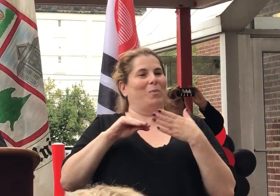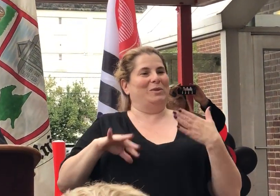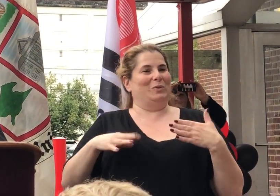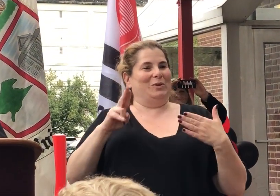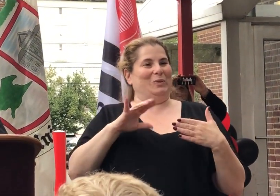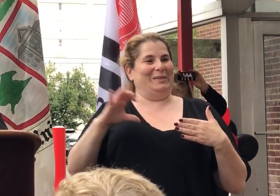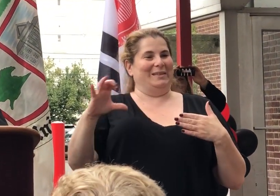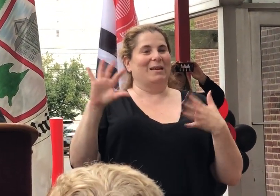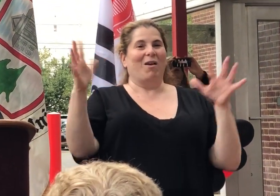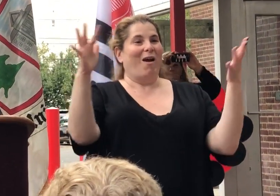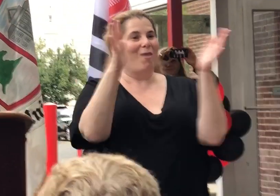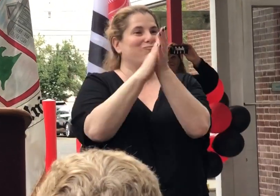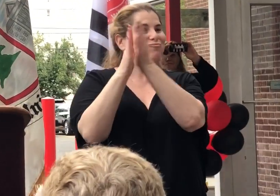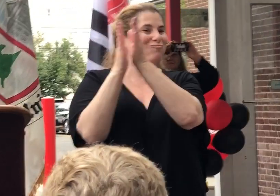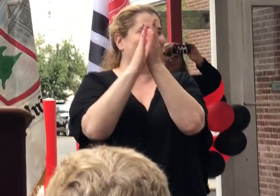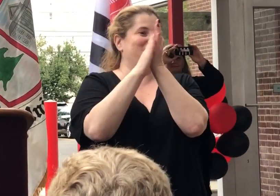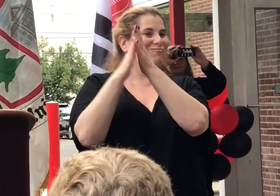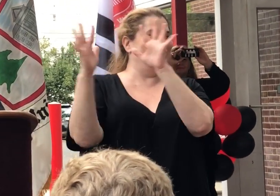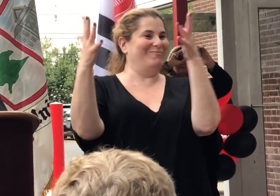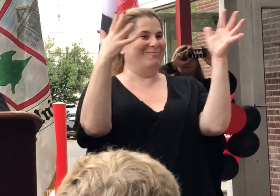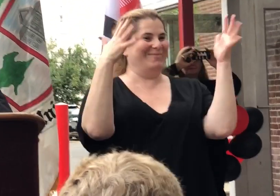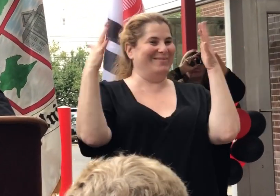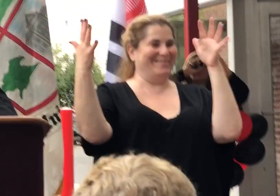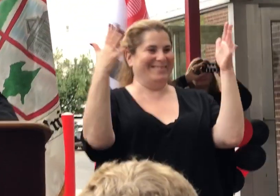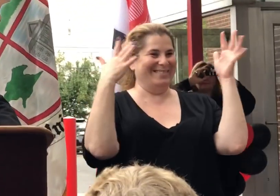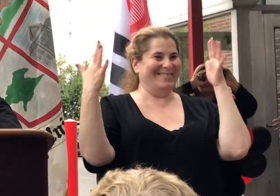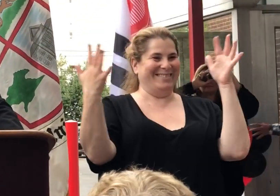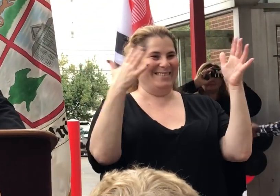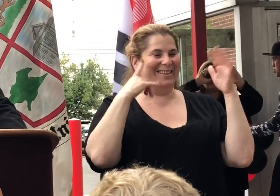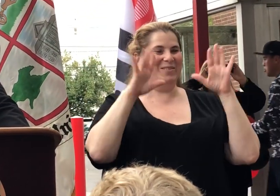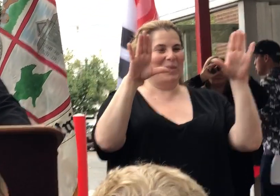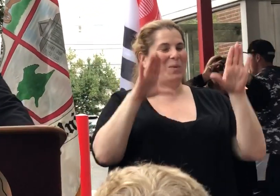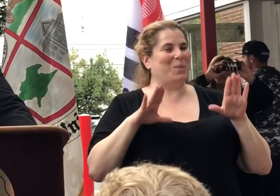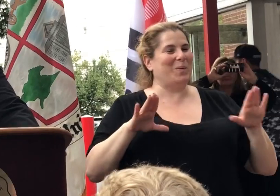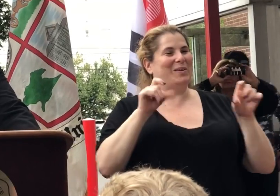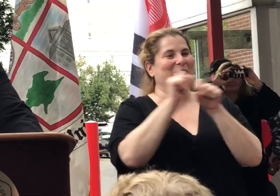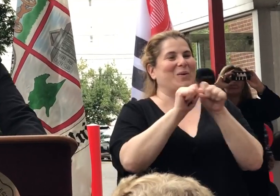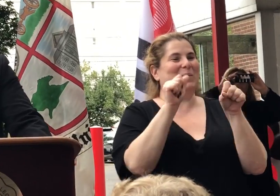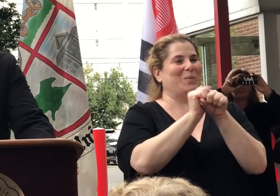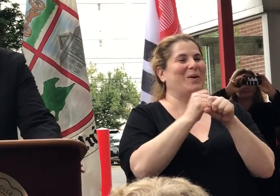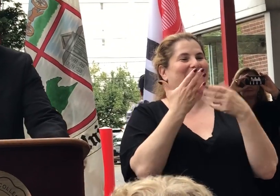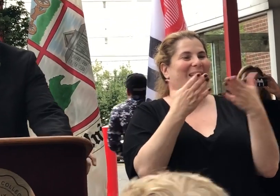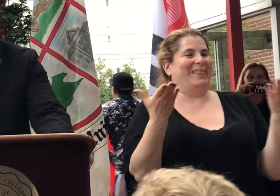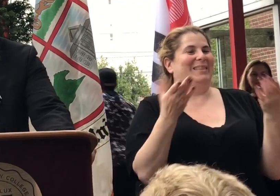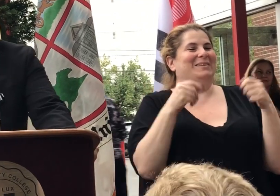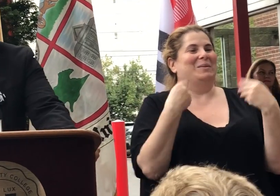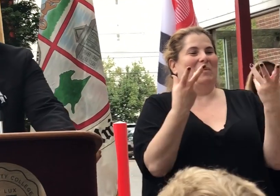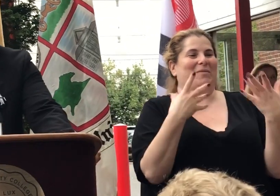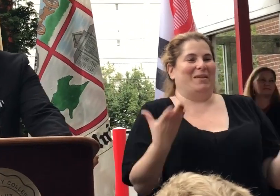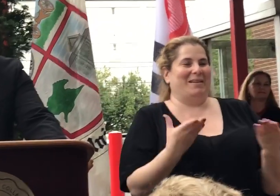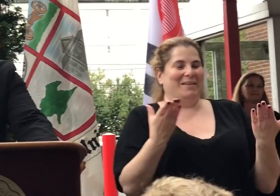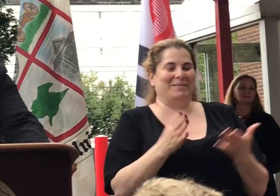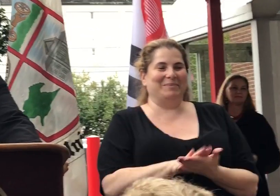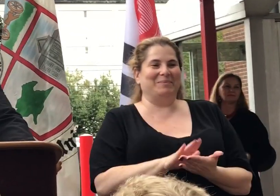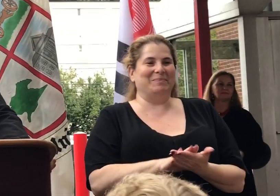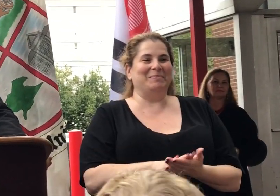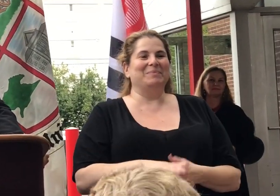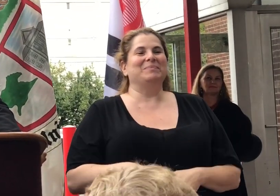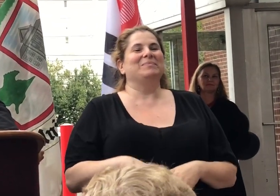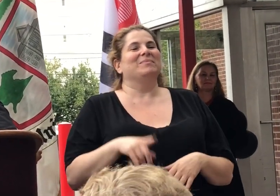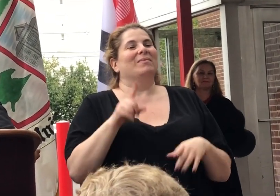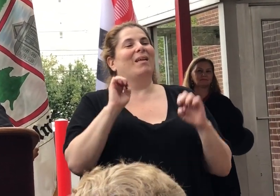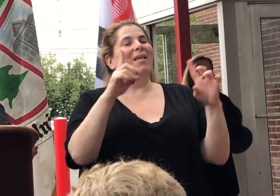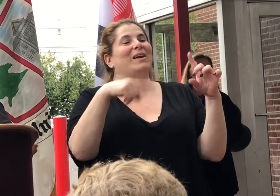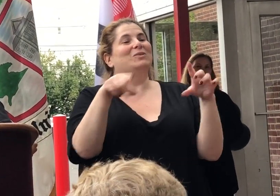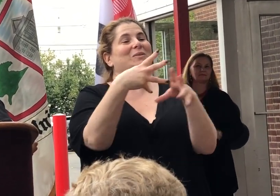Let's give a big round of applause to Union County College once again for the great work and the production they're providing here at this school. The education you receive